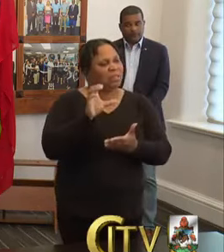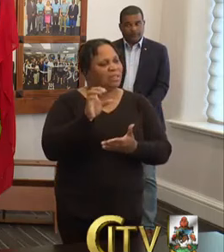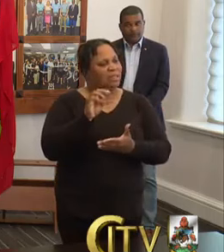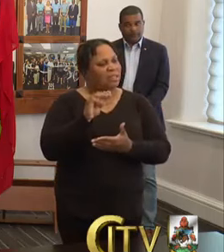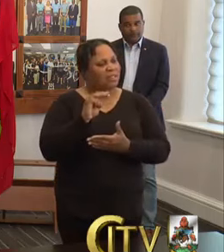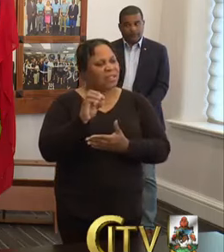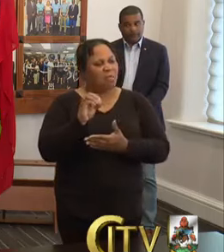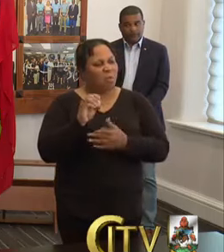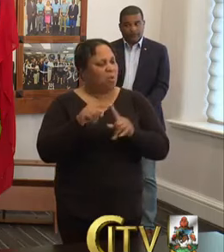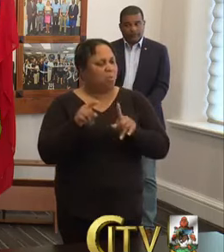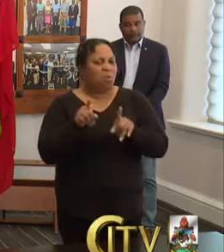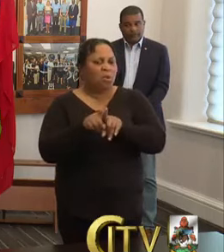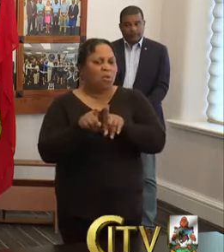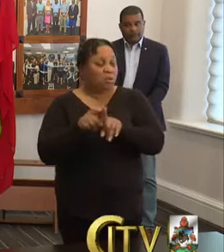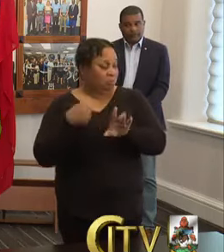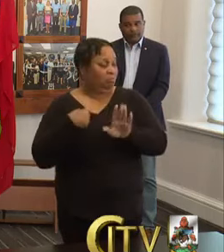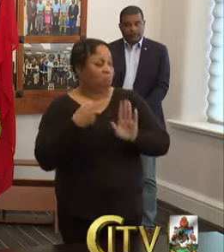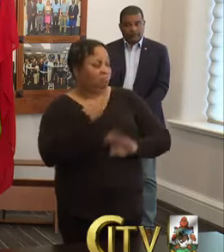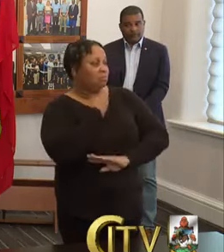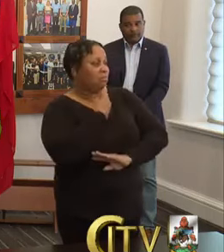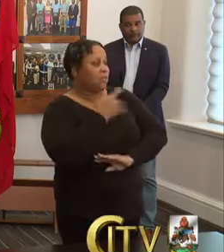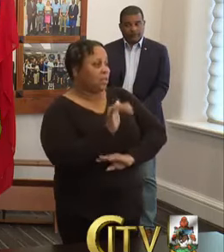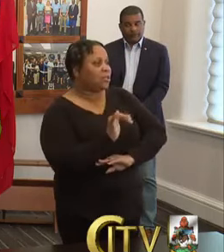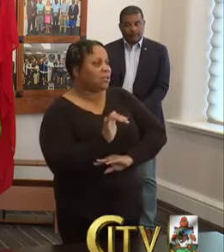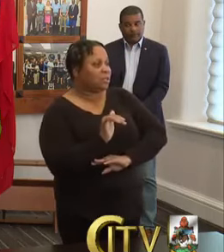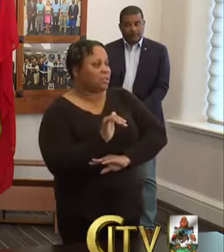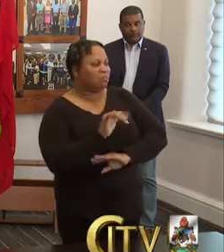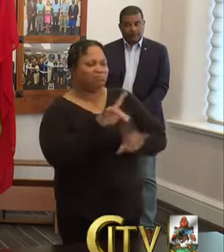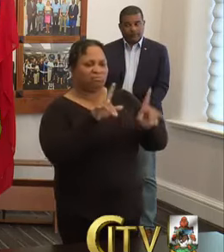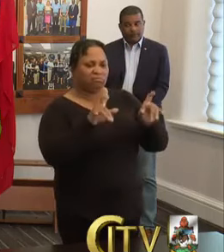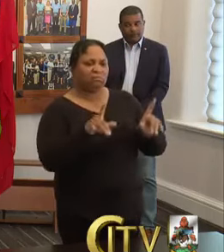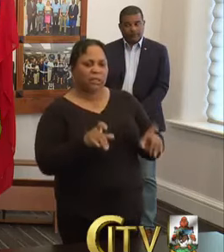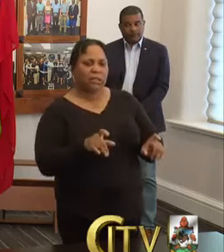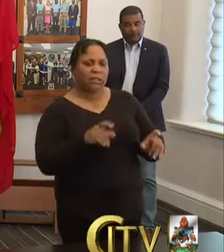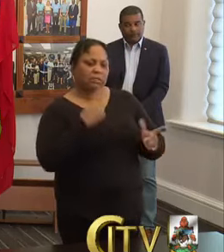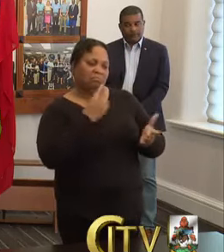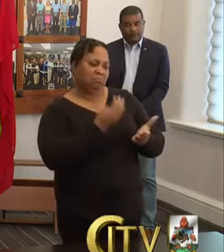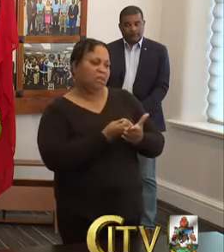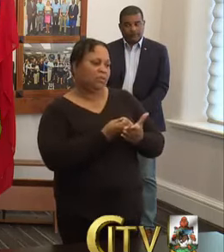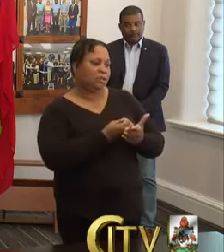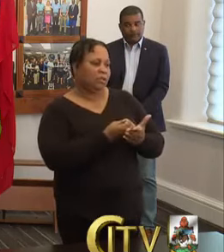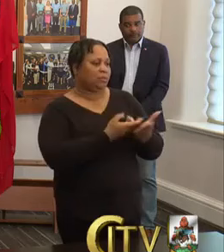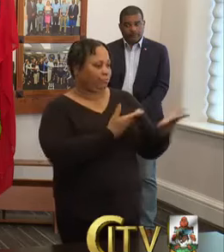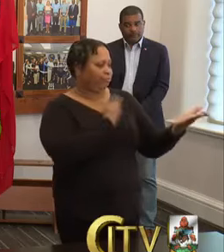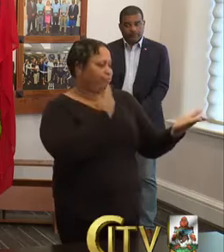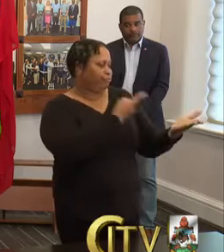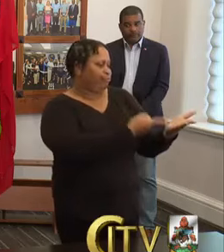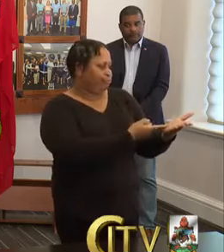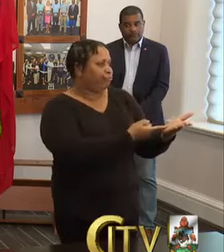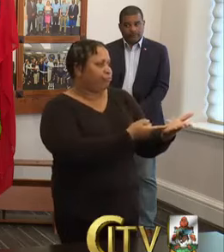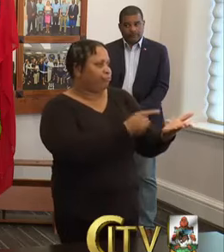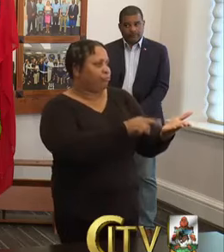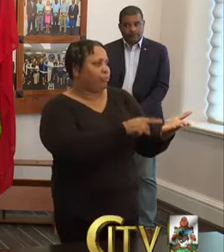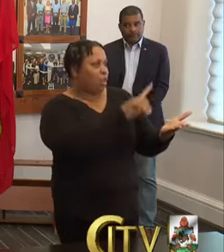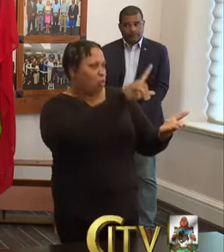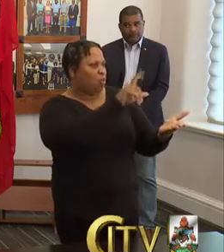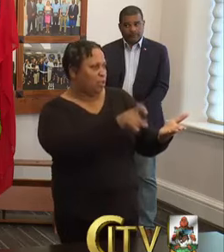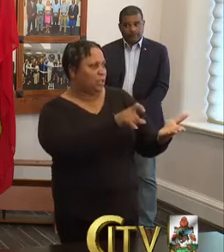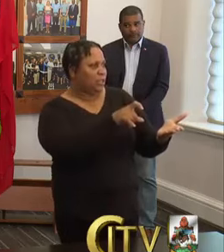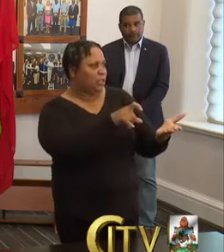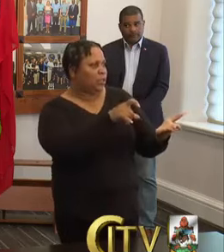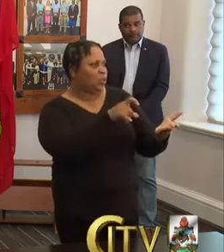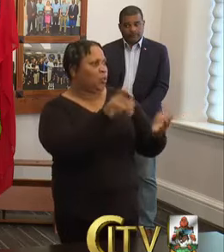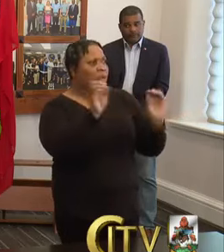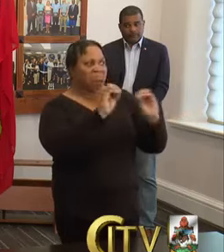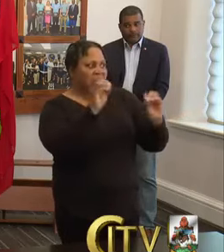indicated as well, the testing, the evidence suggests that you test when a person is symptomatic.